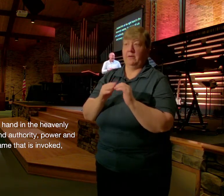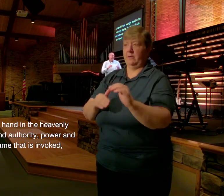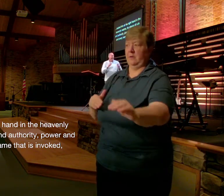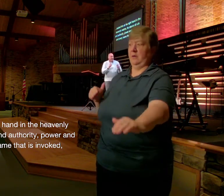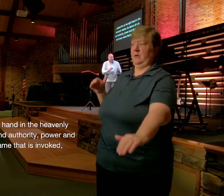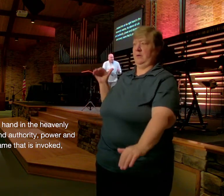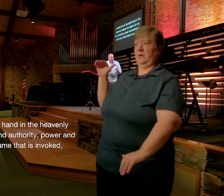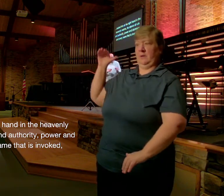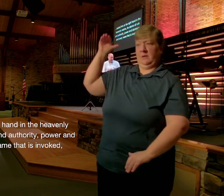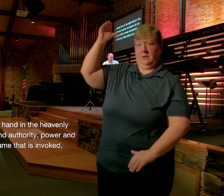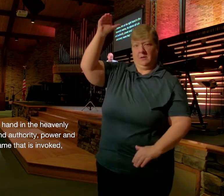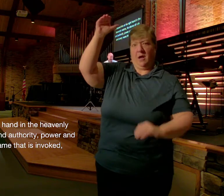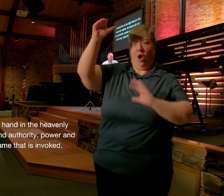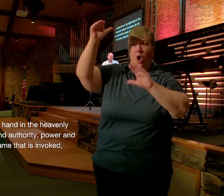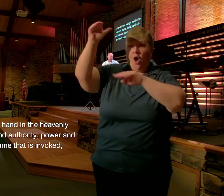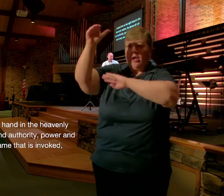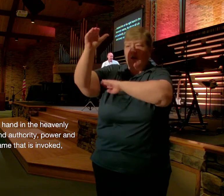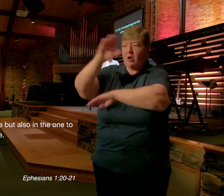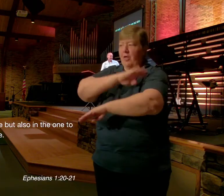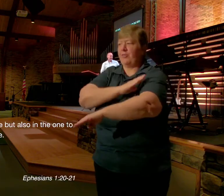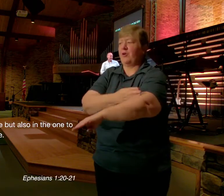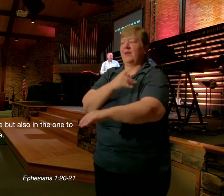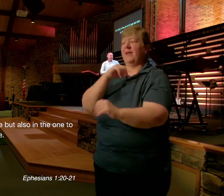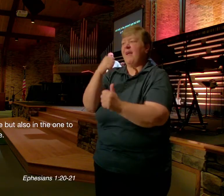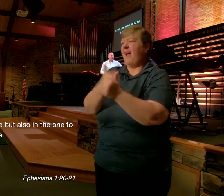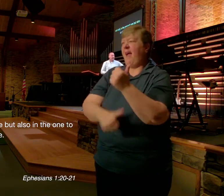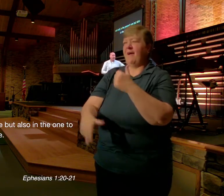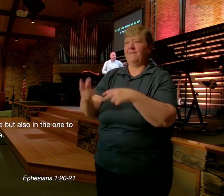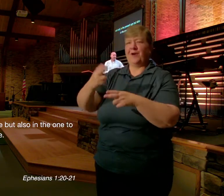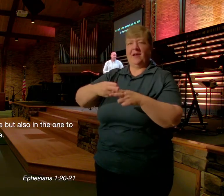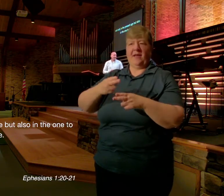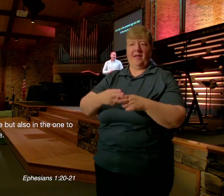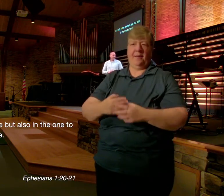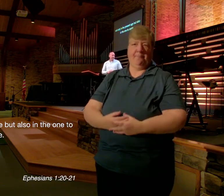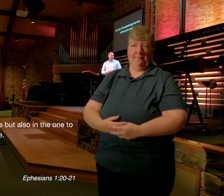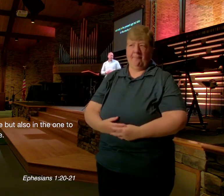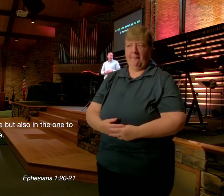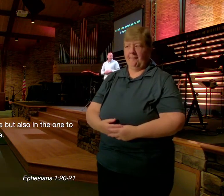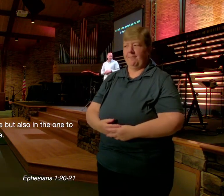And Every Name That Is Invoked Not Only In The Present